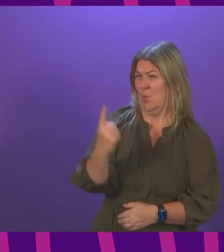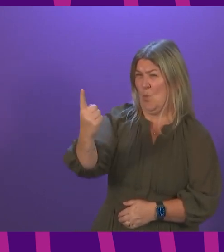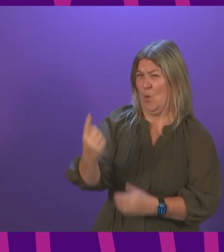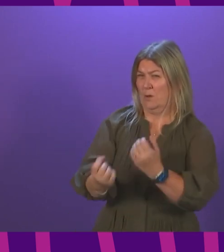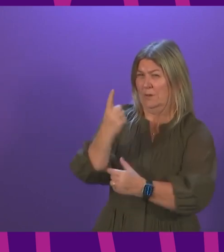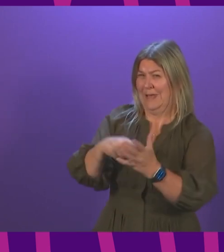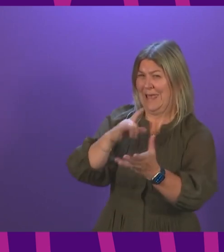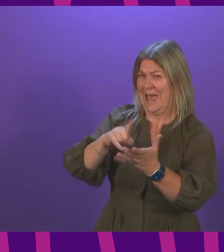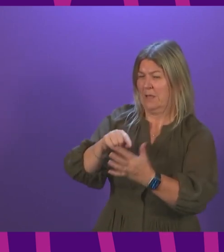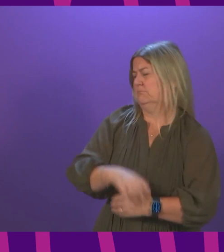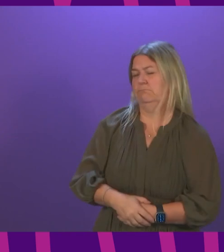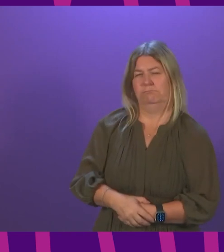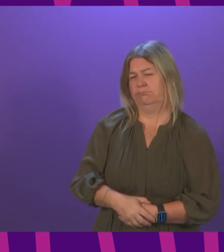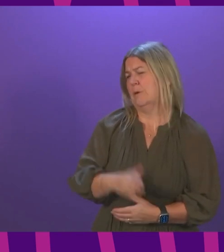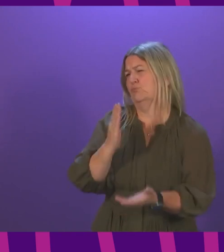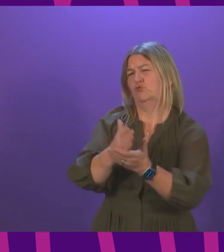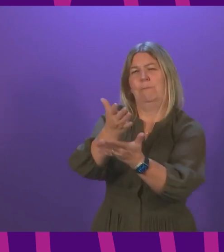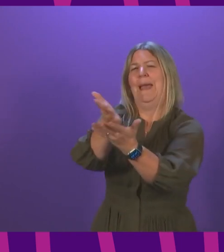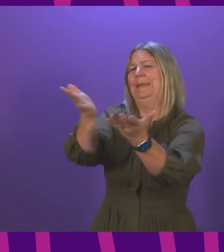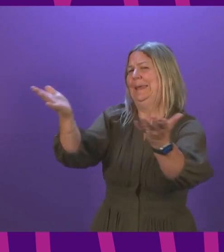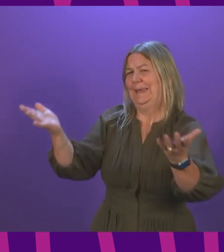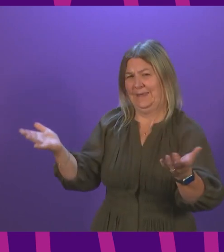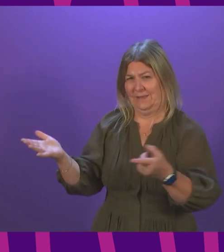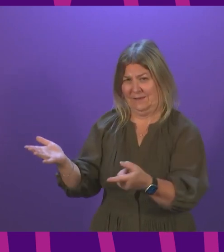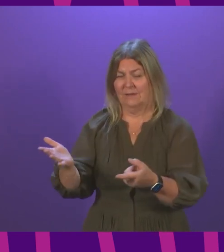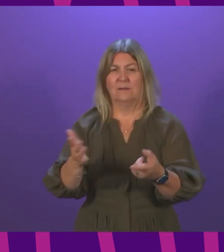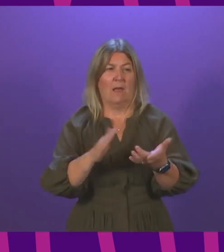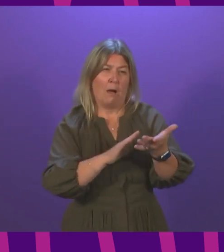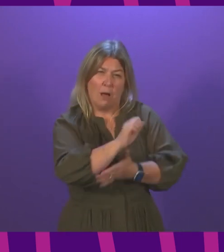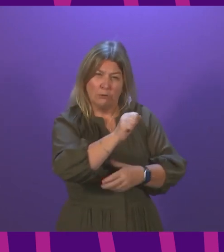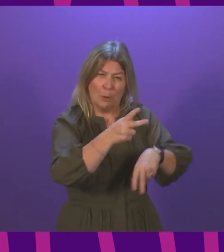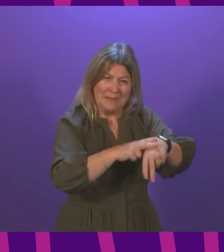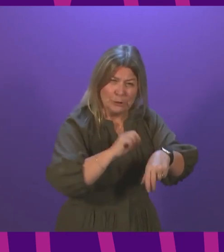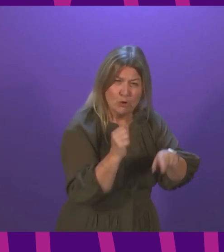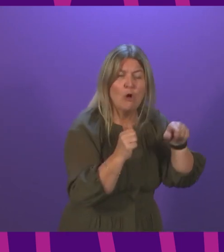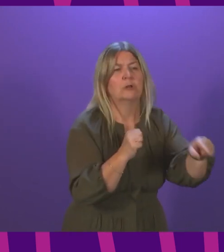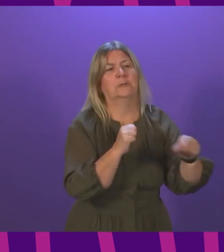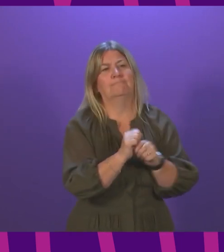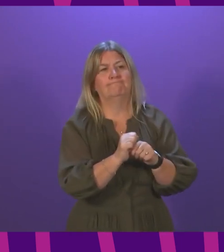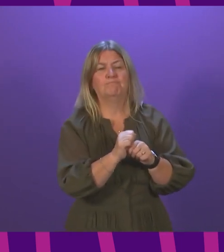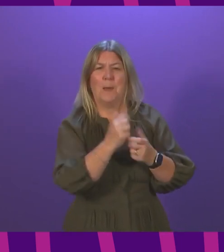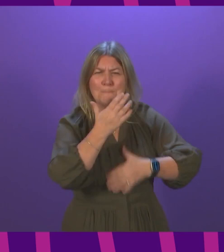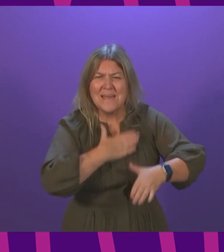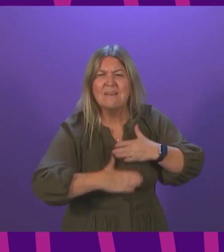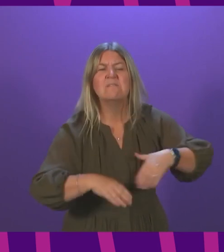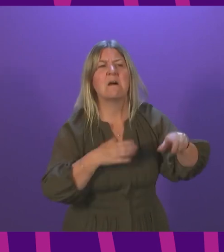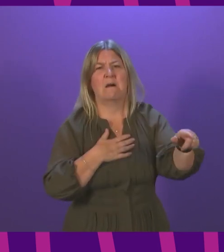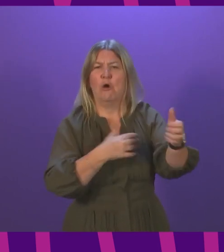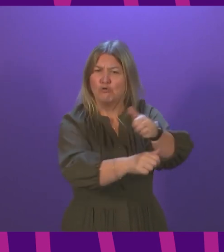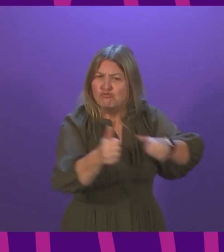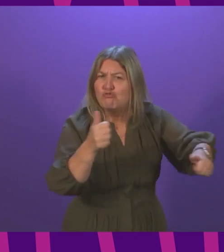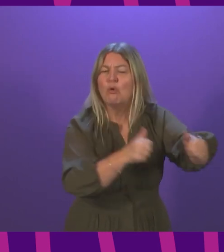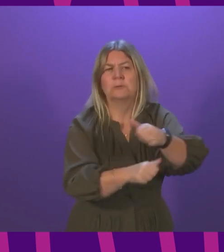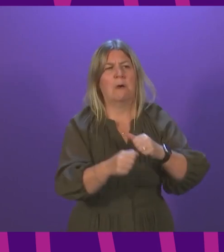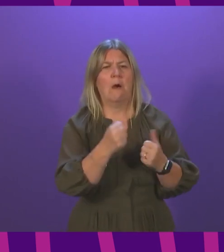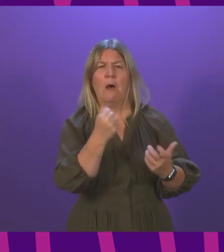approached by female officers raising issues regarding culture, out-of-hours behaviour, deployment rotors and equipment. There are complaints often being lost